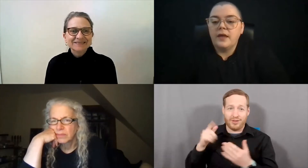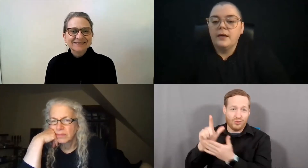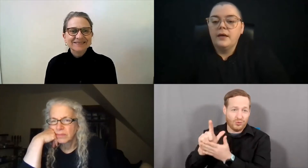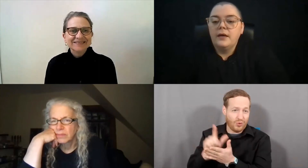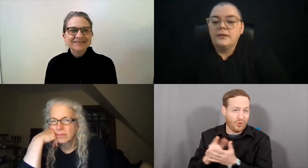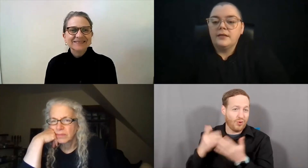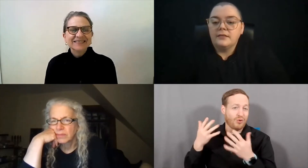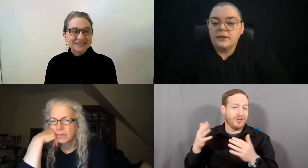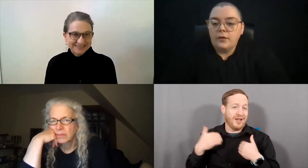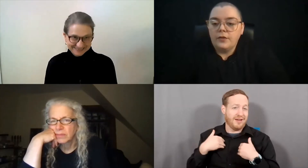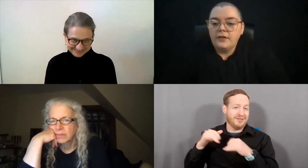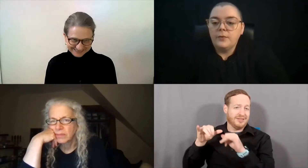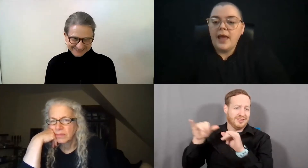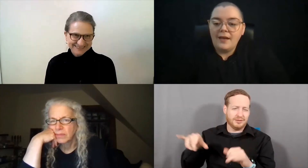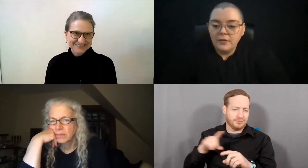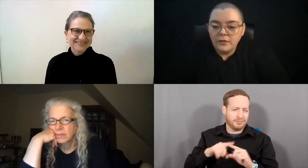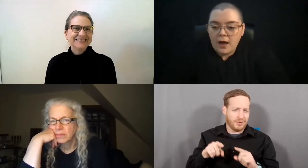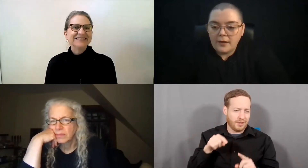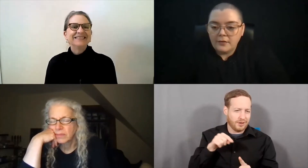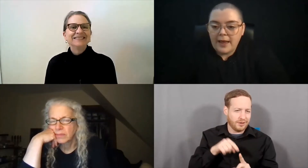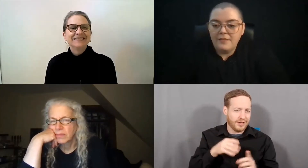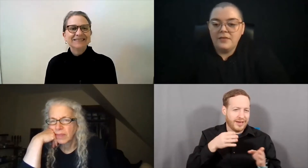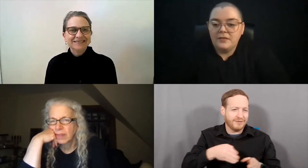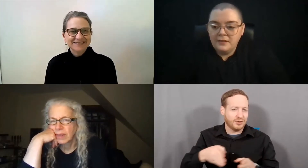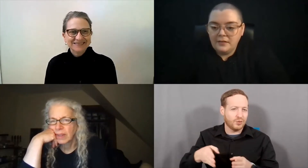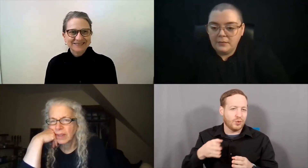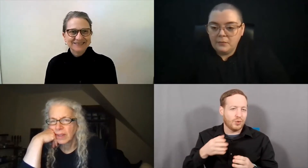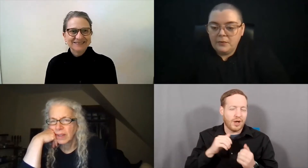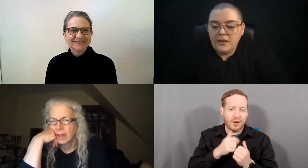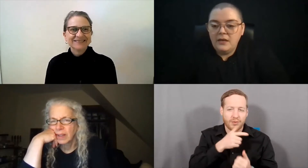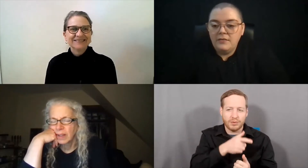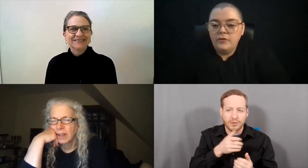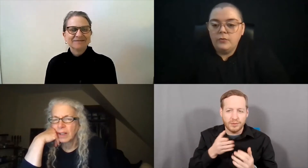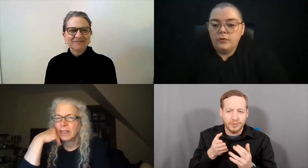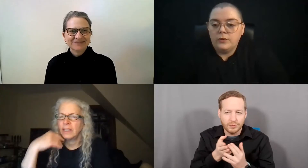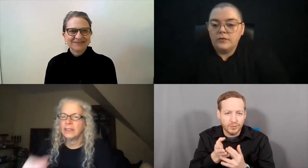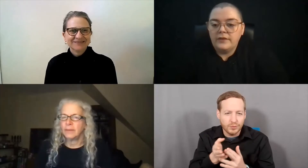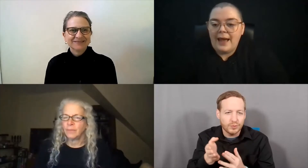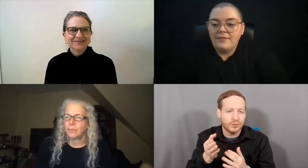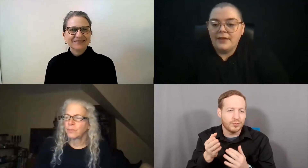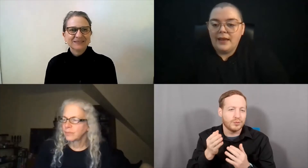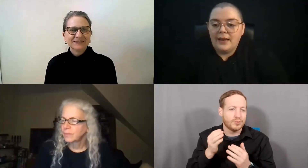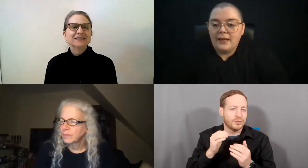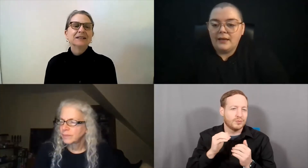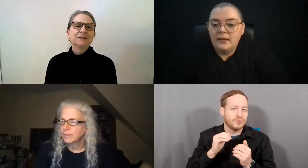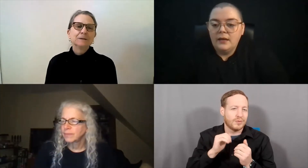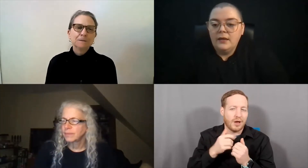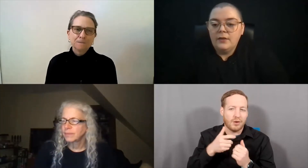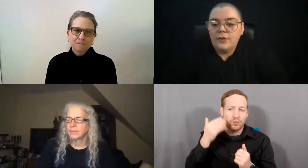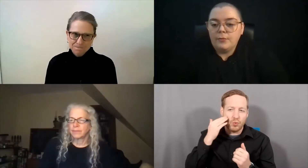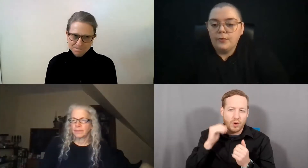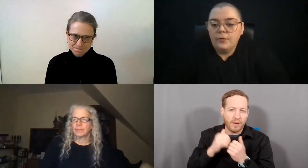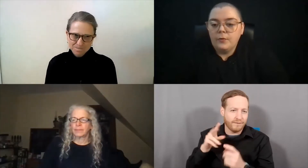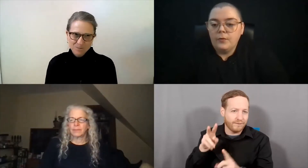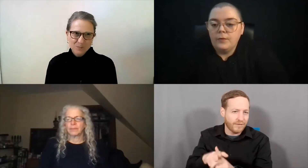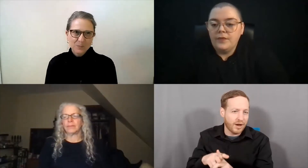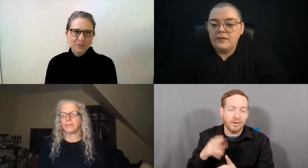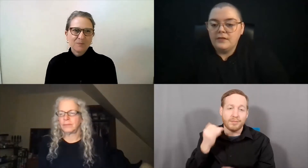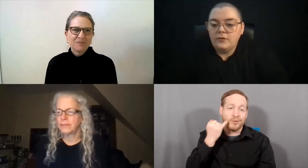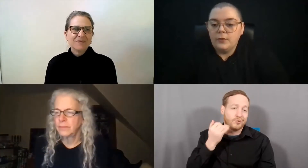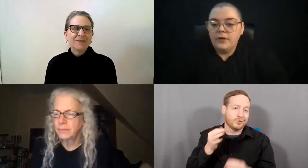It's almost like these little things. We have the laws. We have the systems. But individuals navigating through